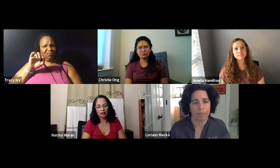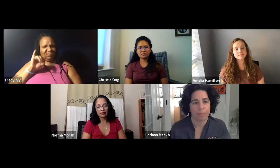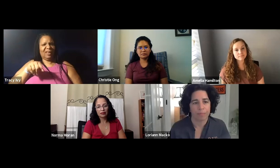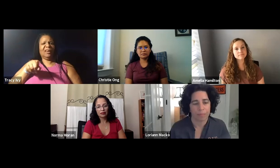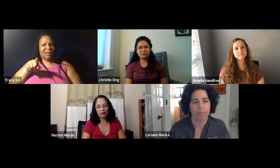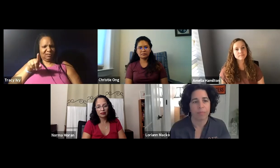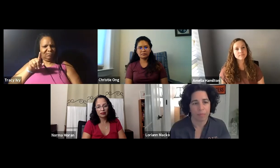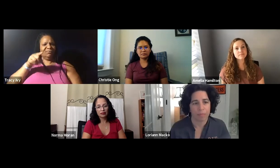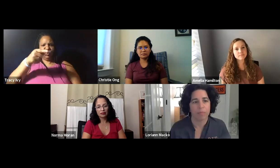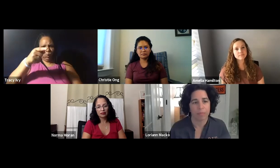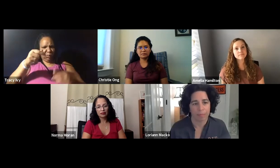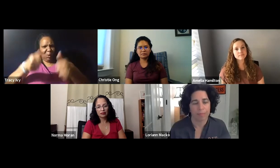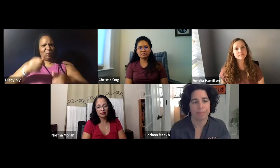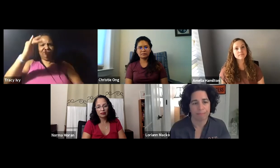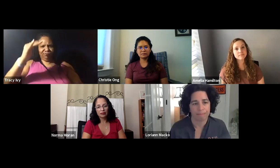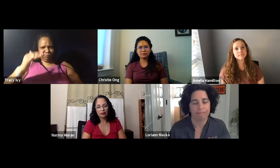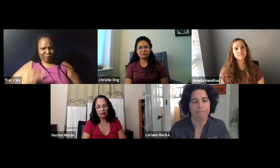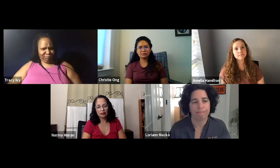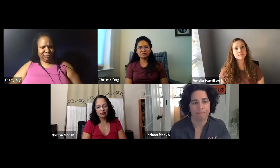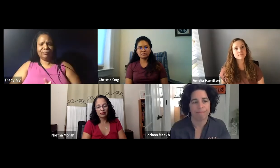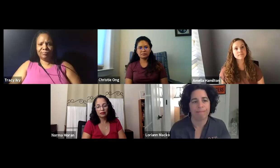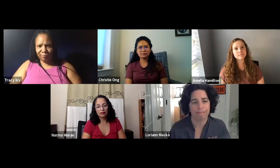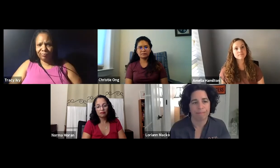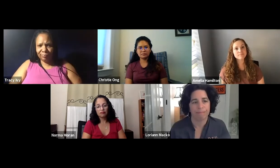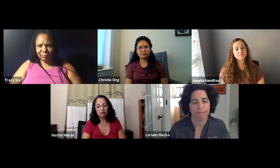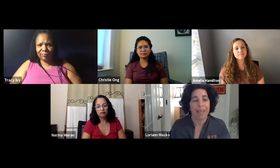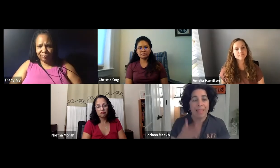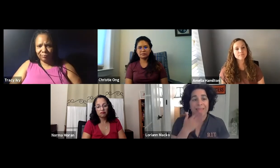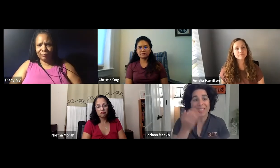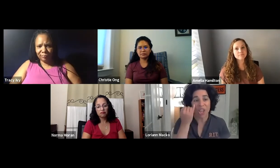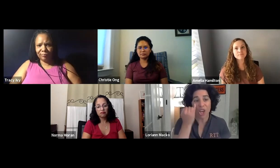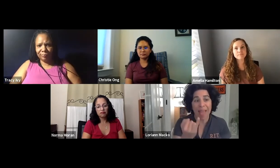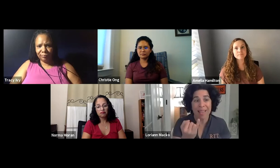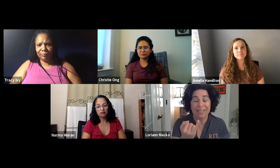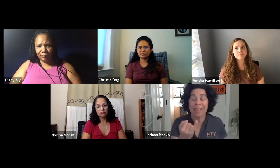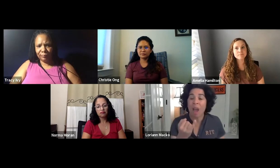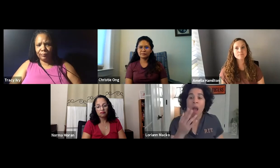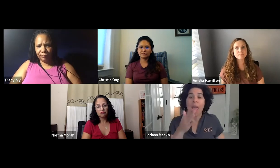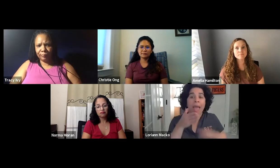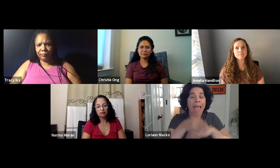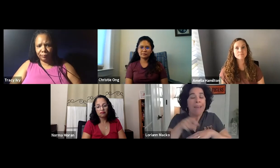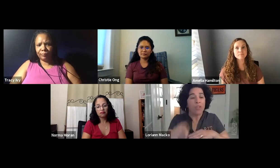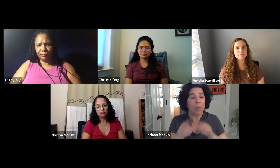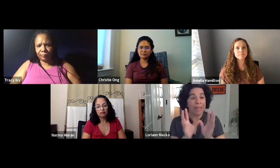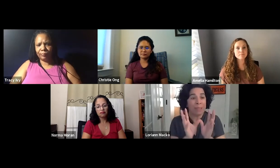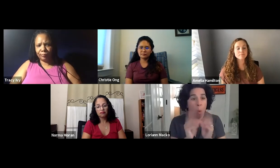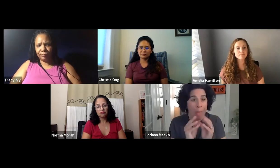Maybe an alumni organization or alumni association website? Lori Ann is saying, that's a great idea.